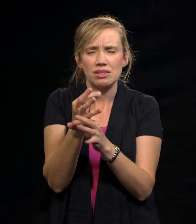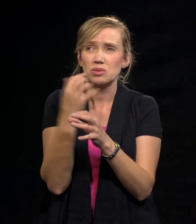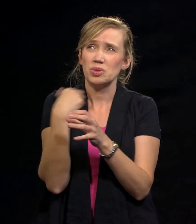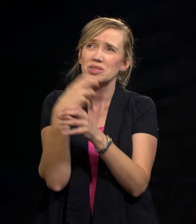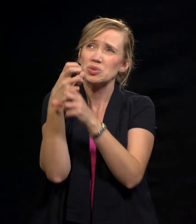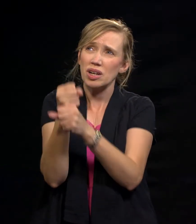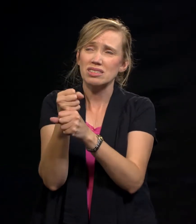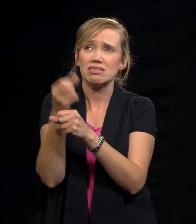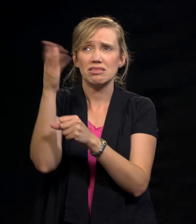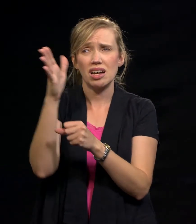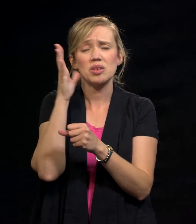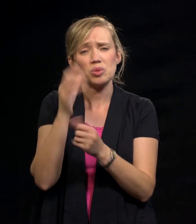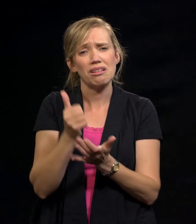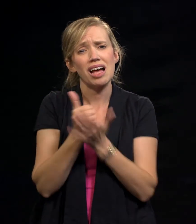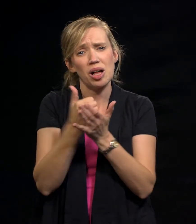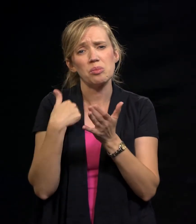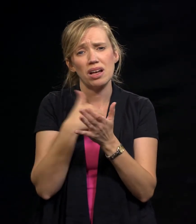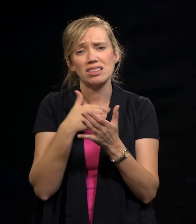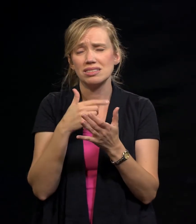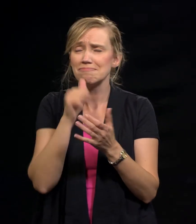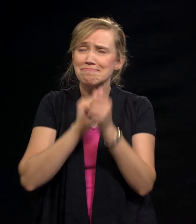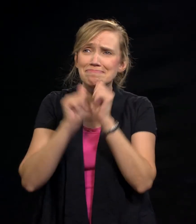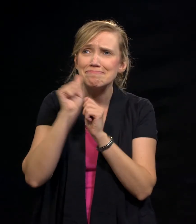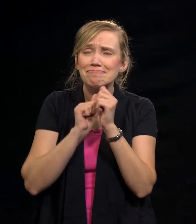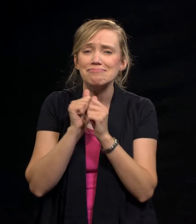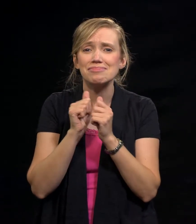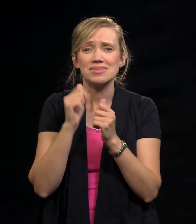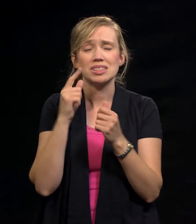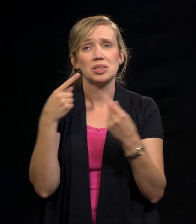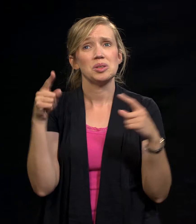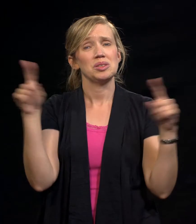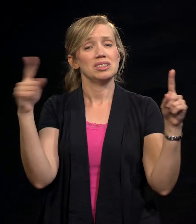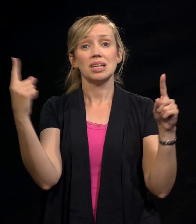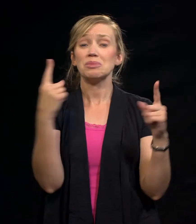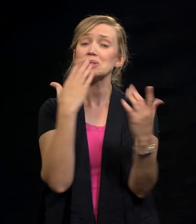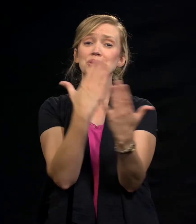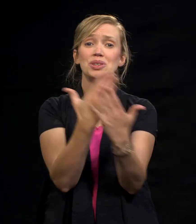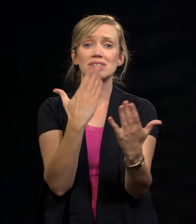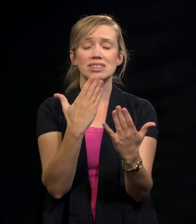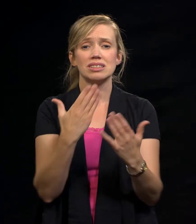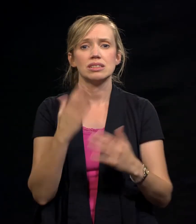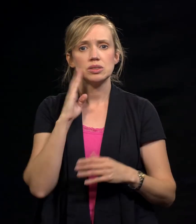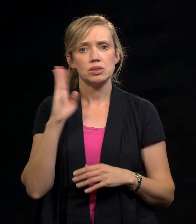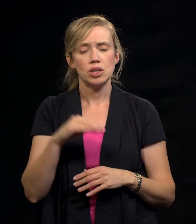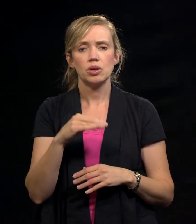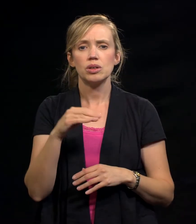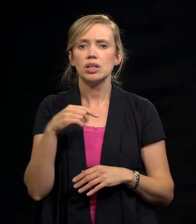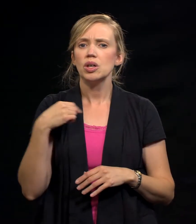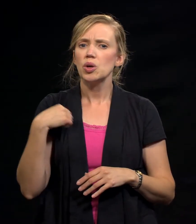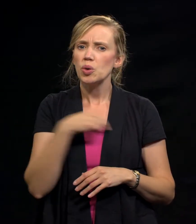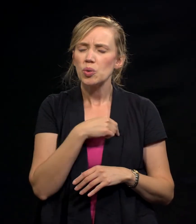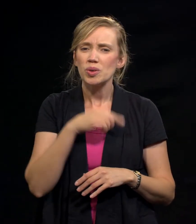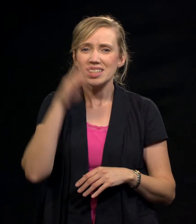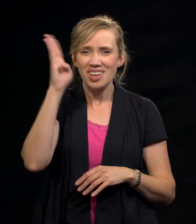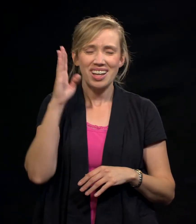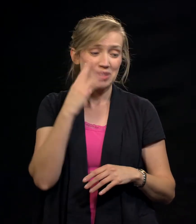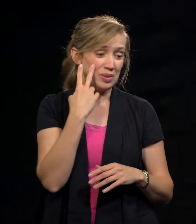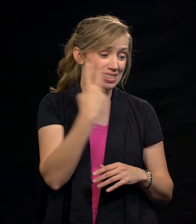Now if you could see the end from the beginning, you'd choose just the path that God has prepared for you today.